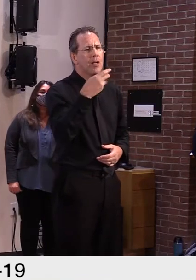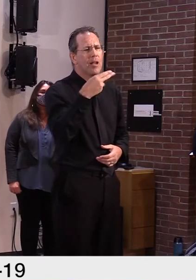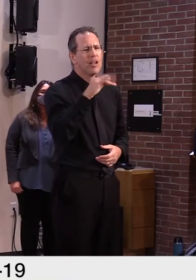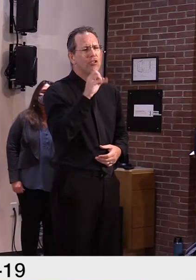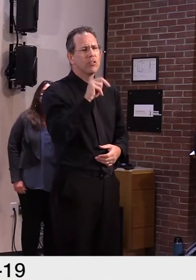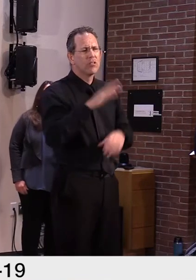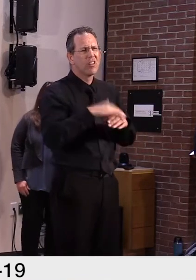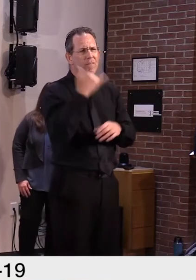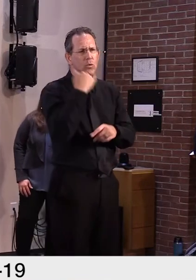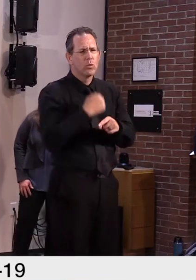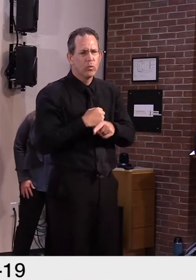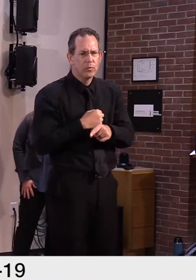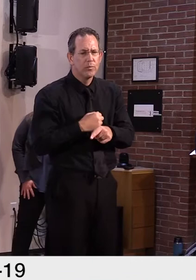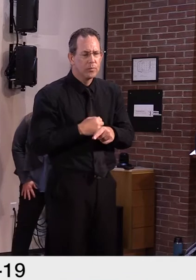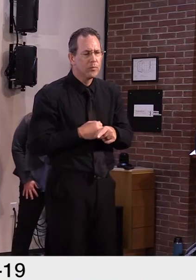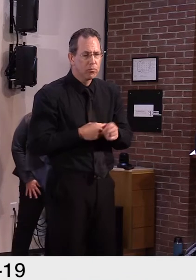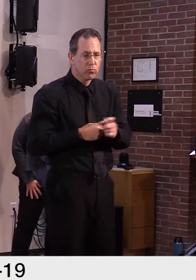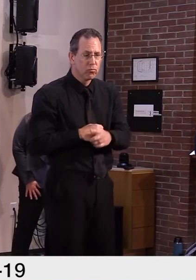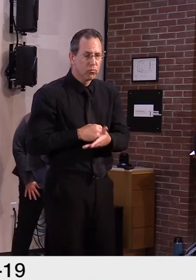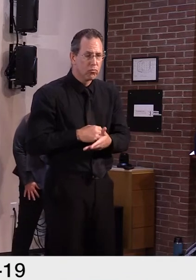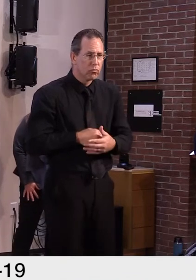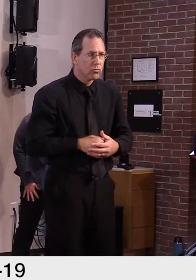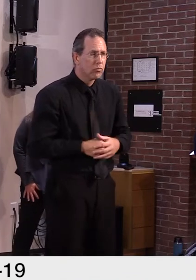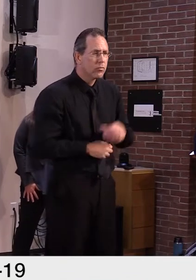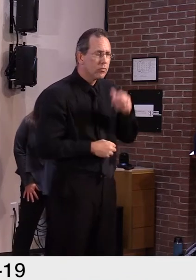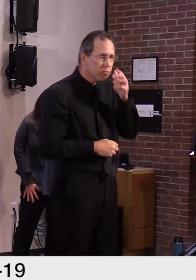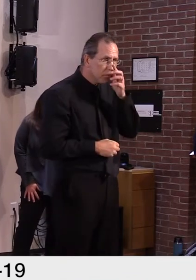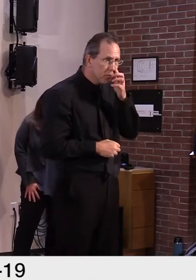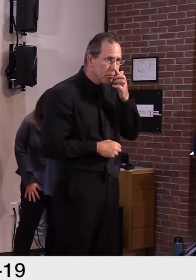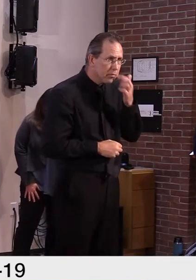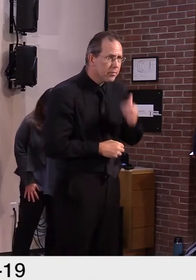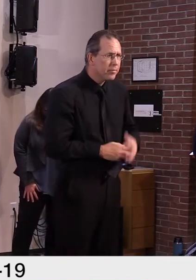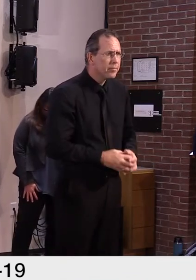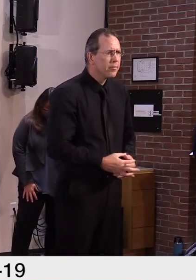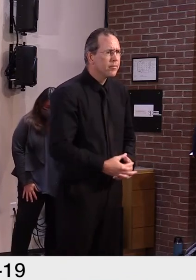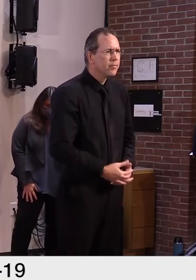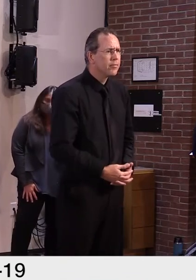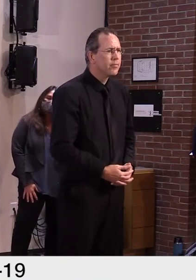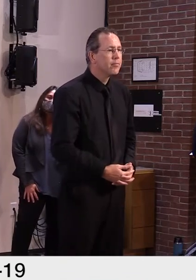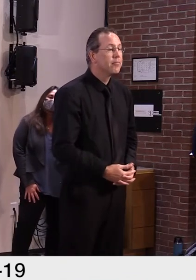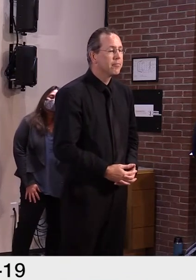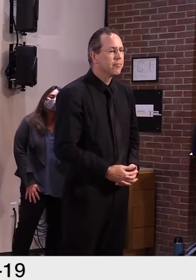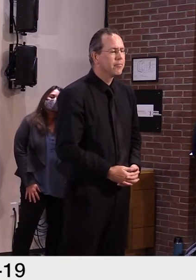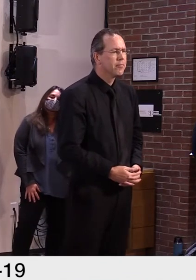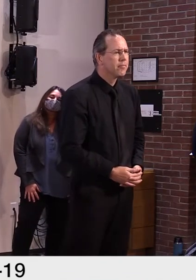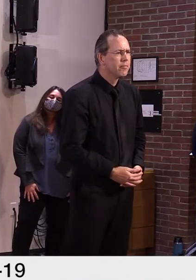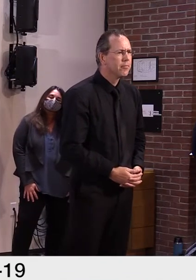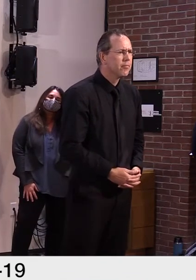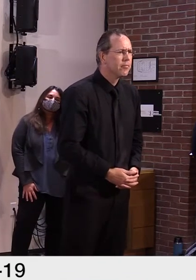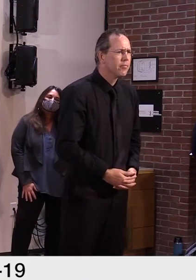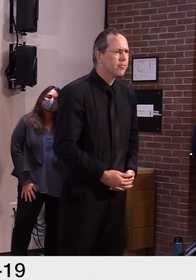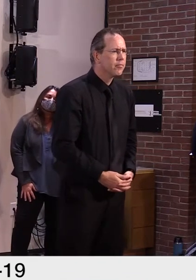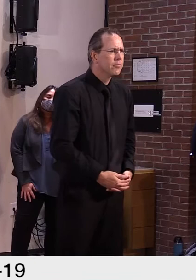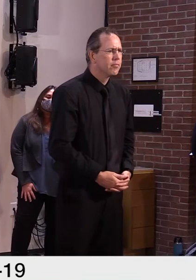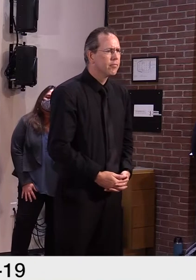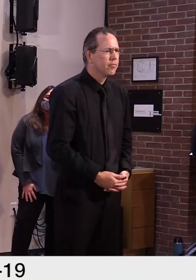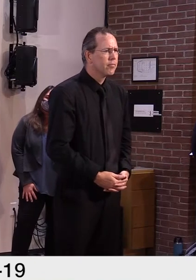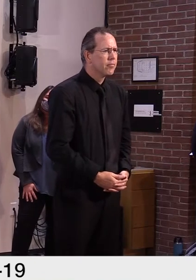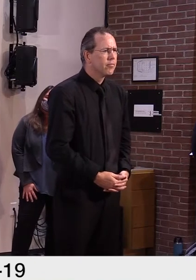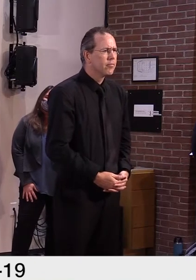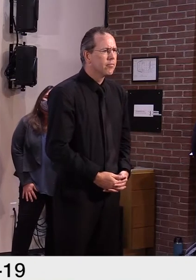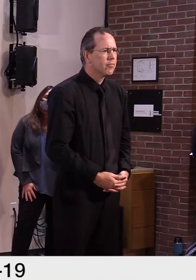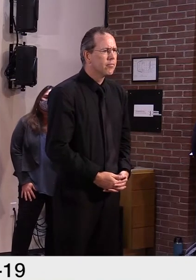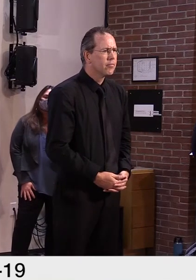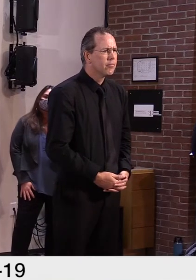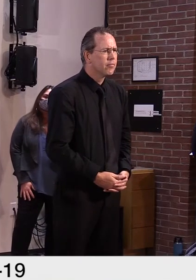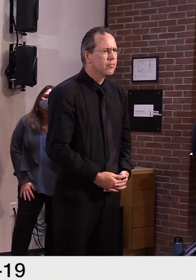getting the $600 several unemployment supplements, are they still going to be eligible? Are all those people going to be eligible for the $300